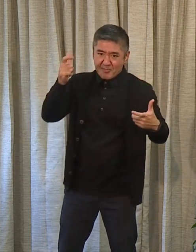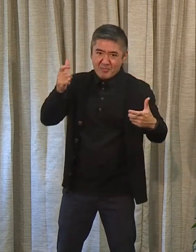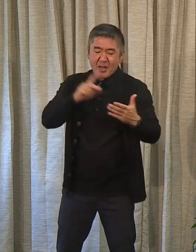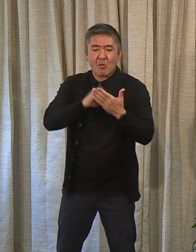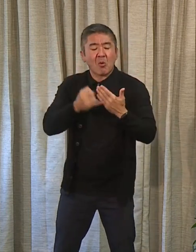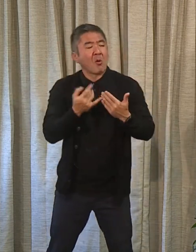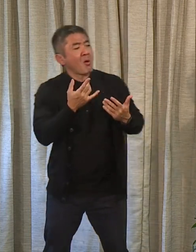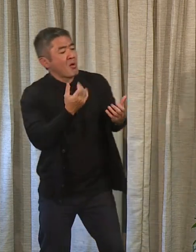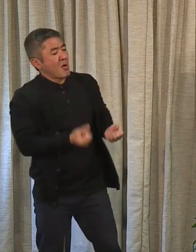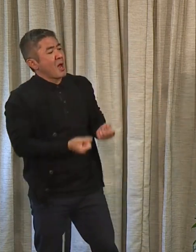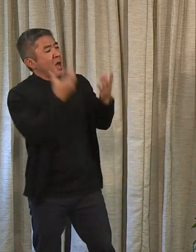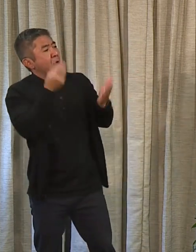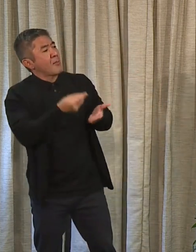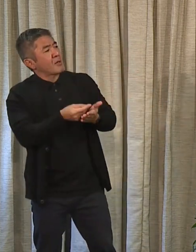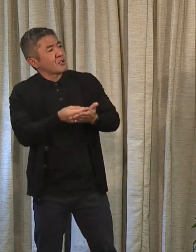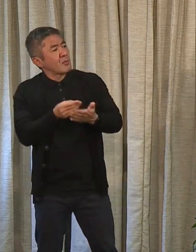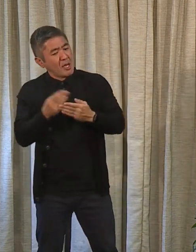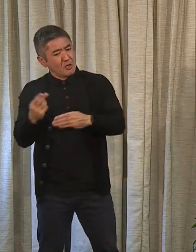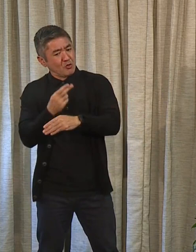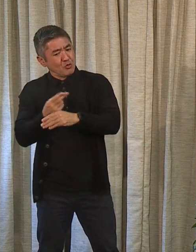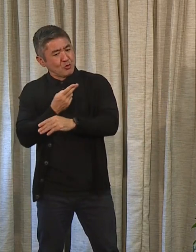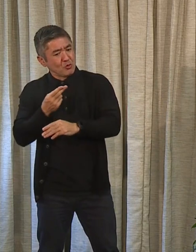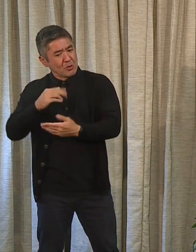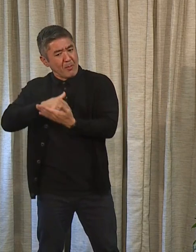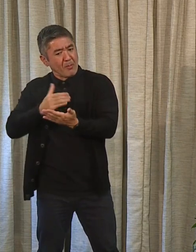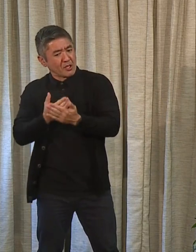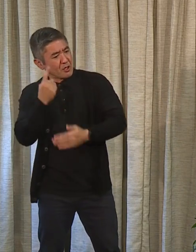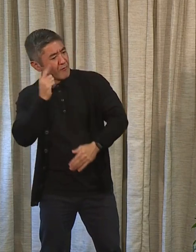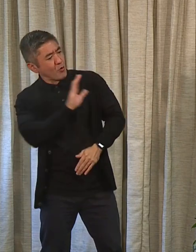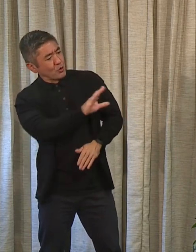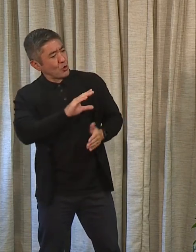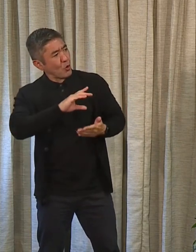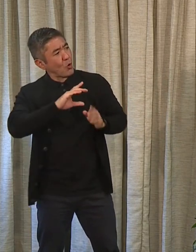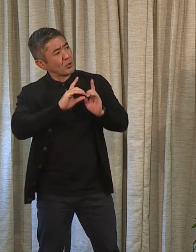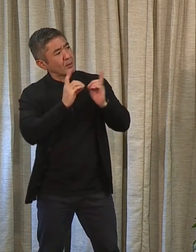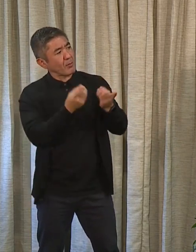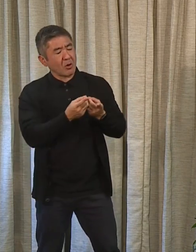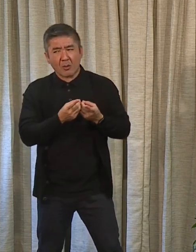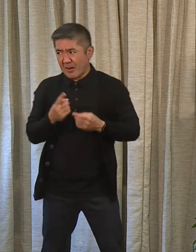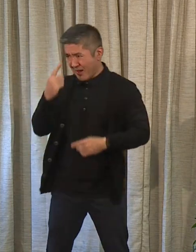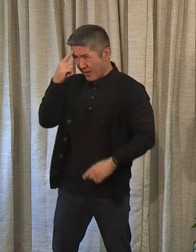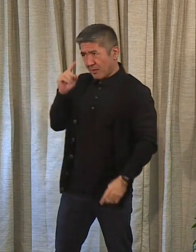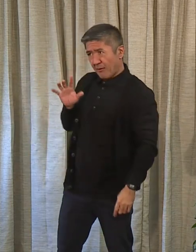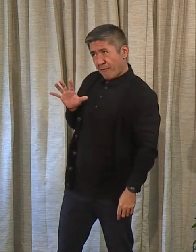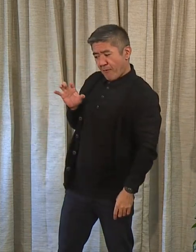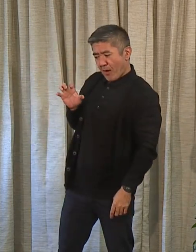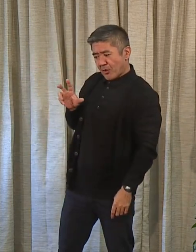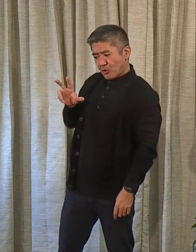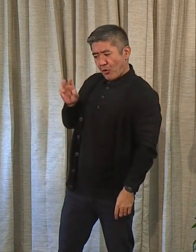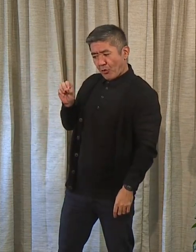How much money do you think will take out of the budget? I think we're at $530 million.